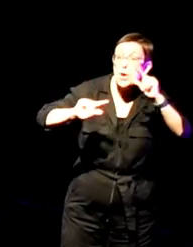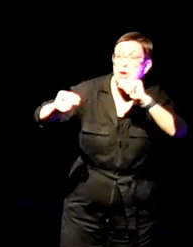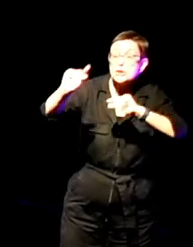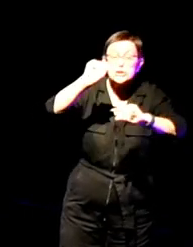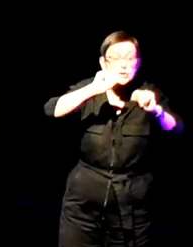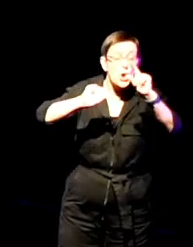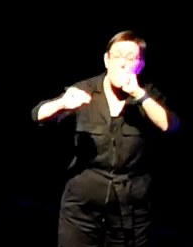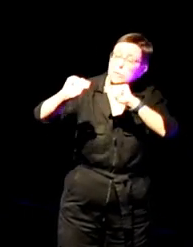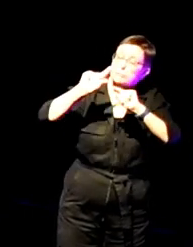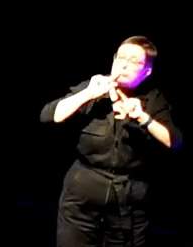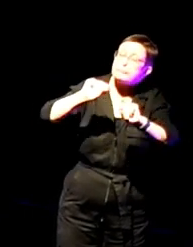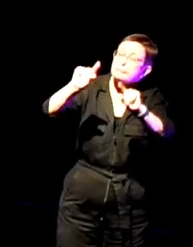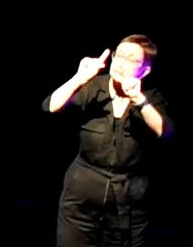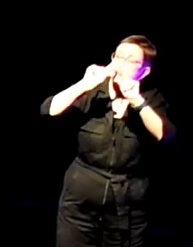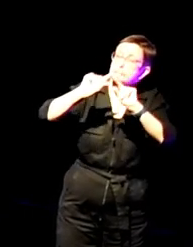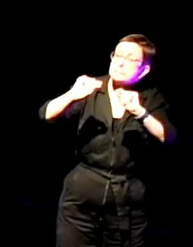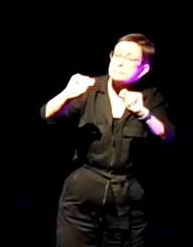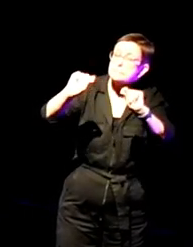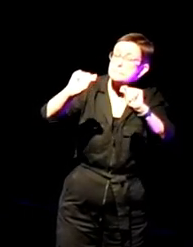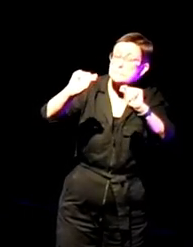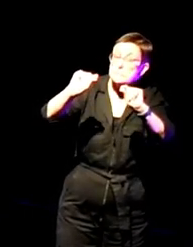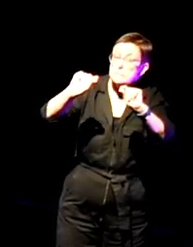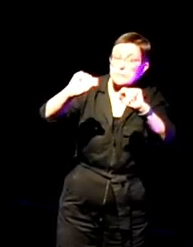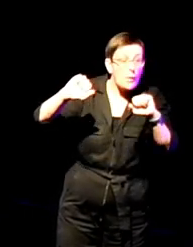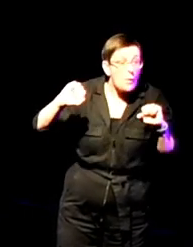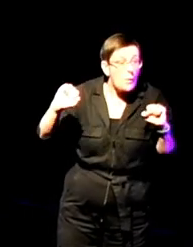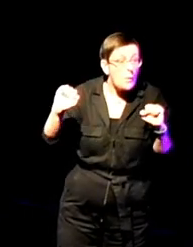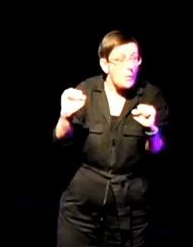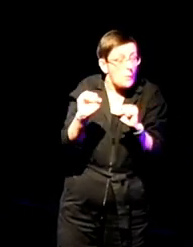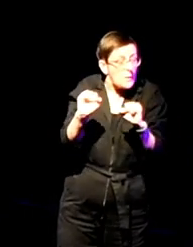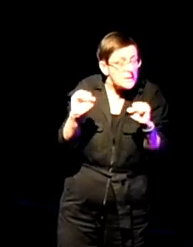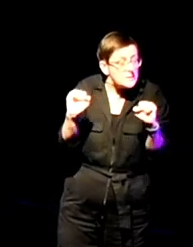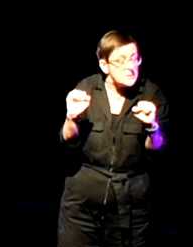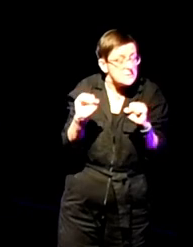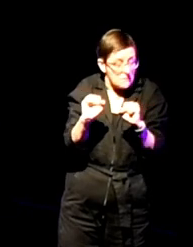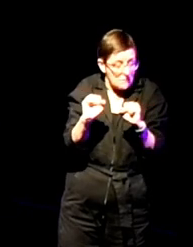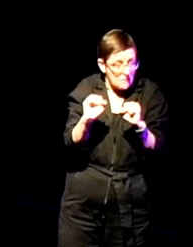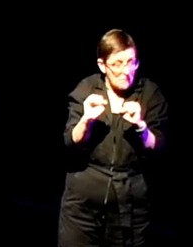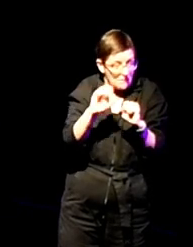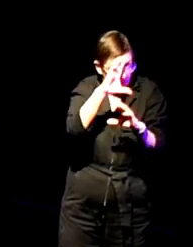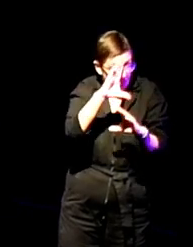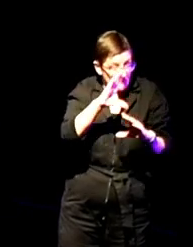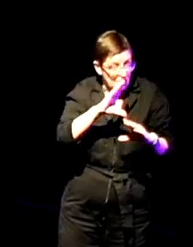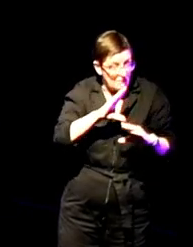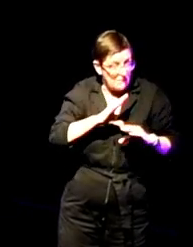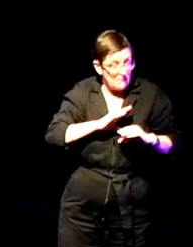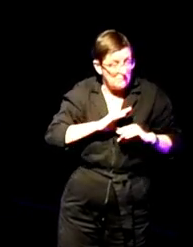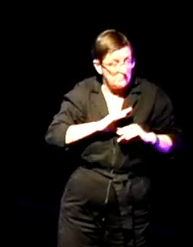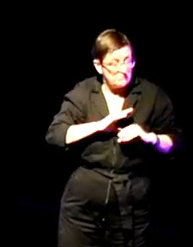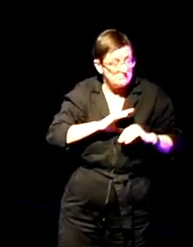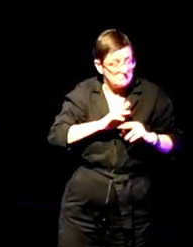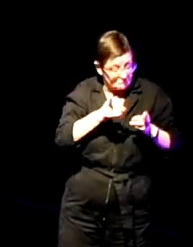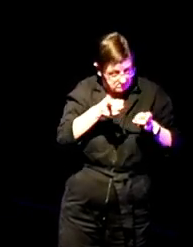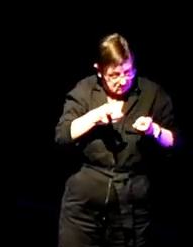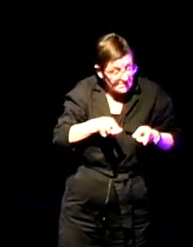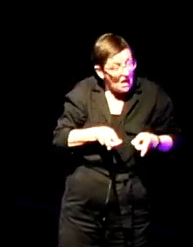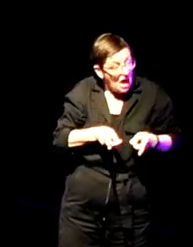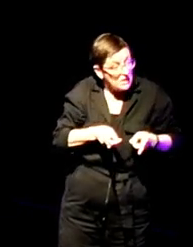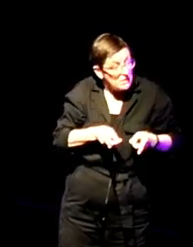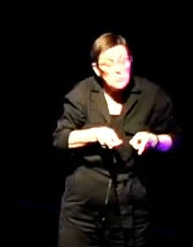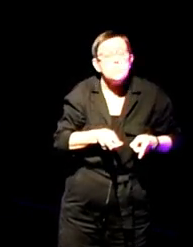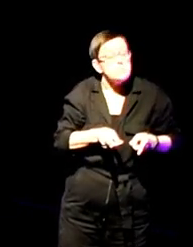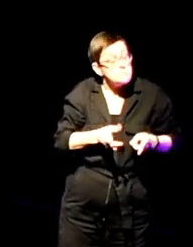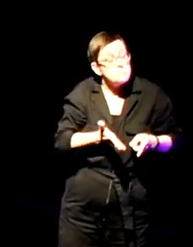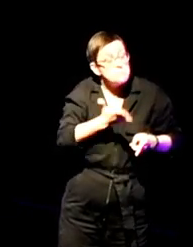Each winter. Told that I am dying. The signs point to know again.